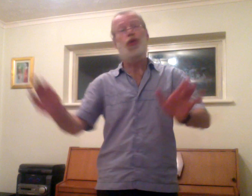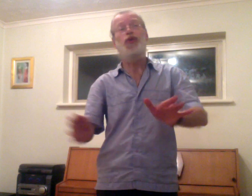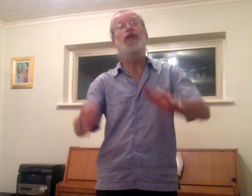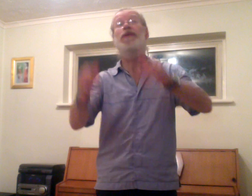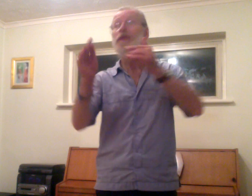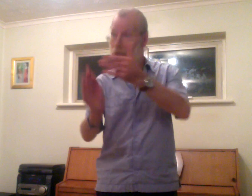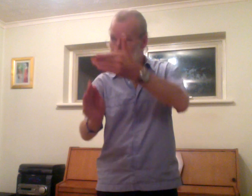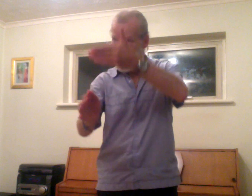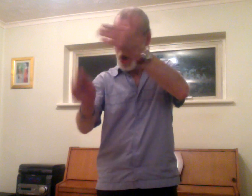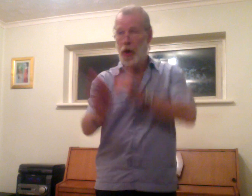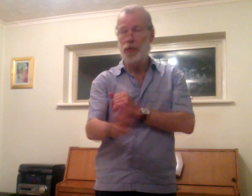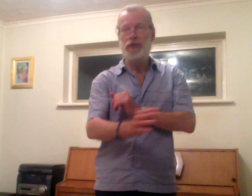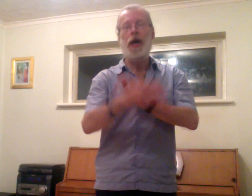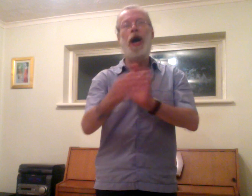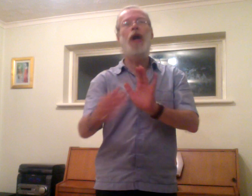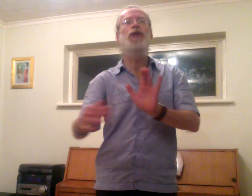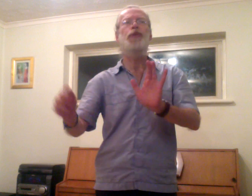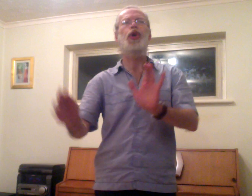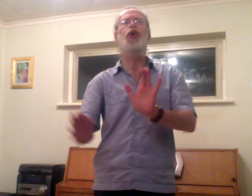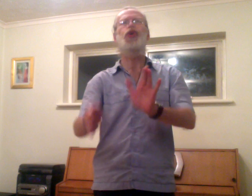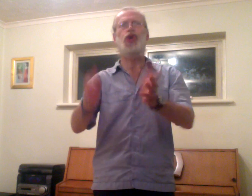Oh such beauty